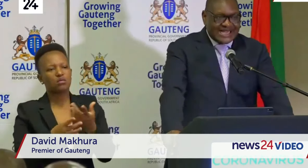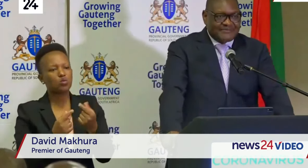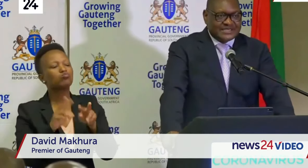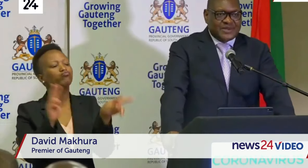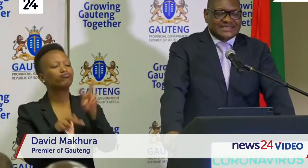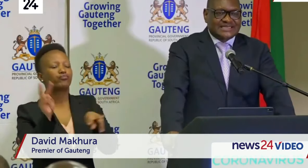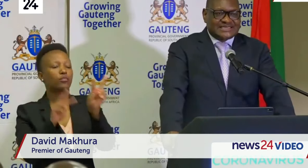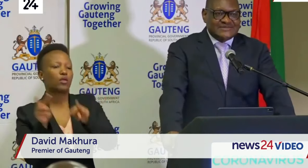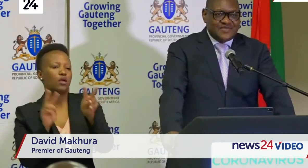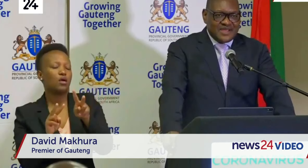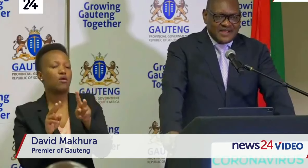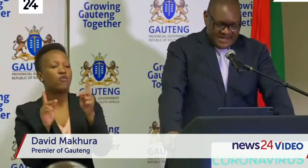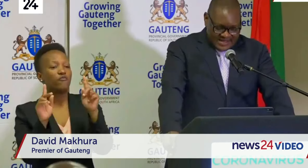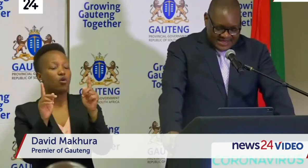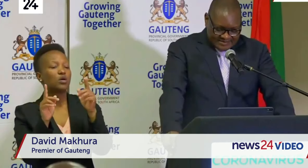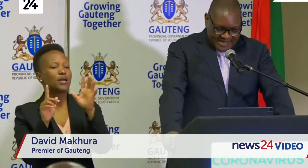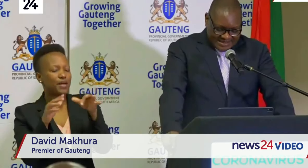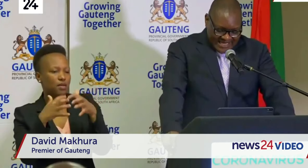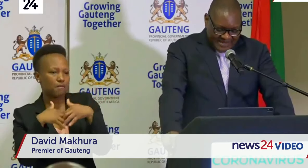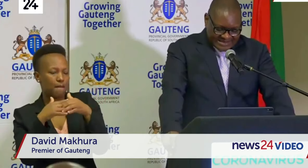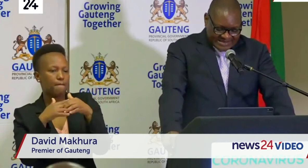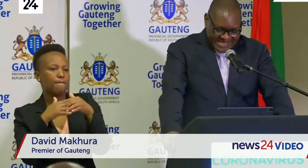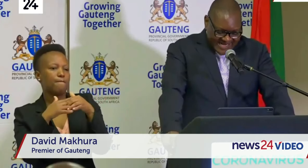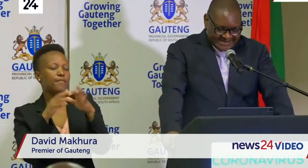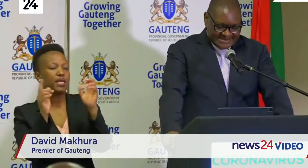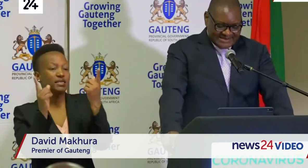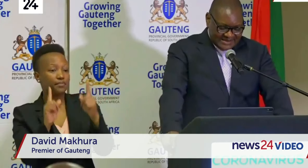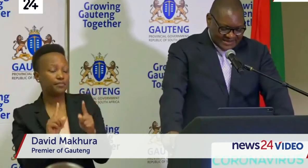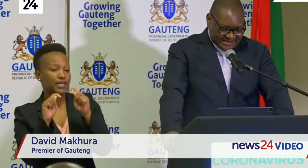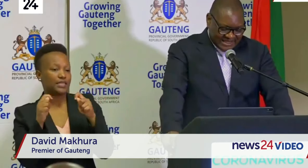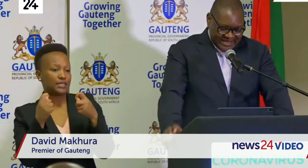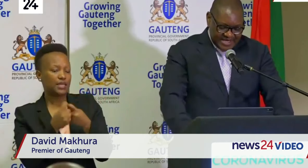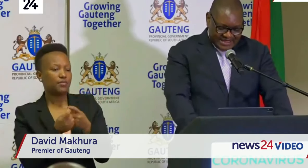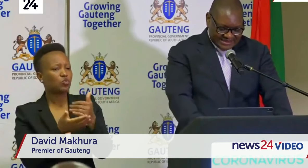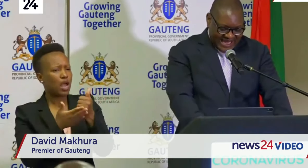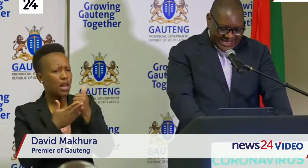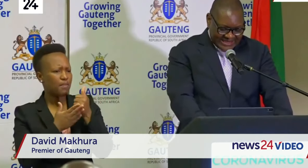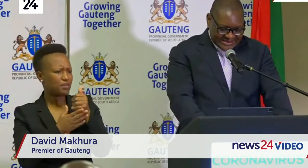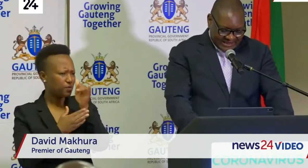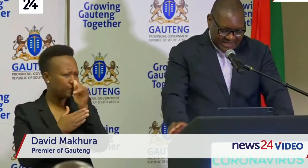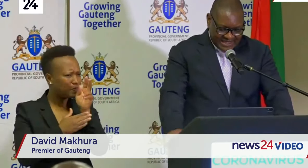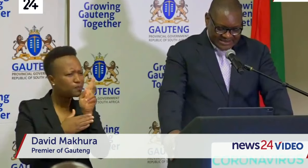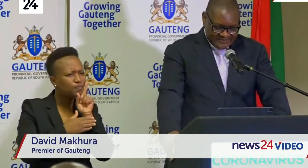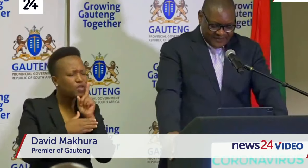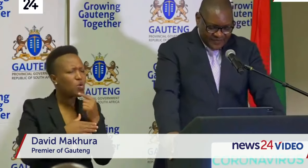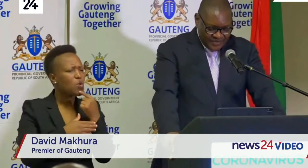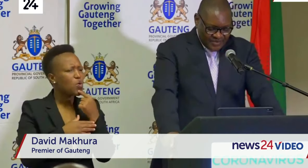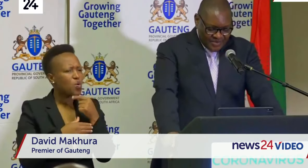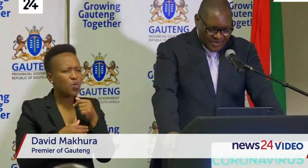set up a special team that must help us trace these criminals, heartless criminals,